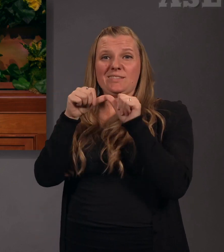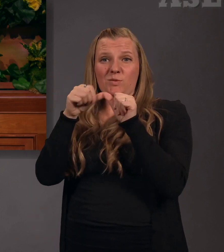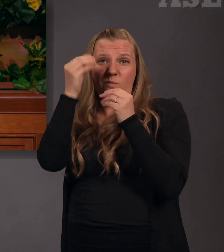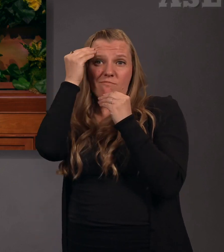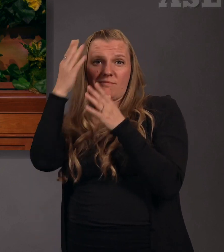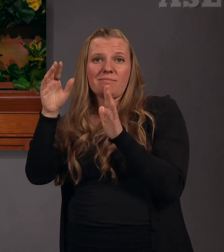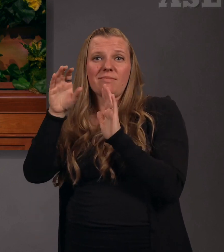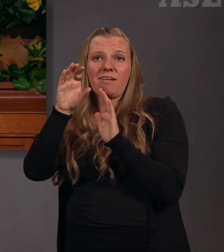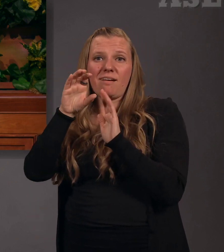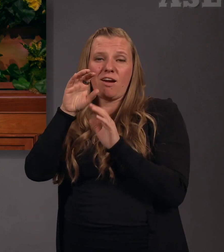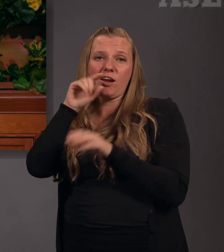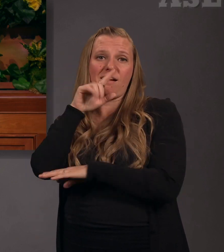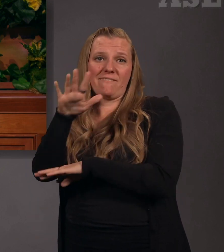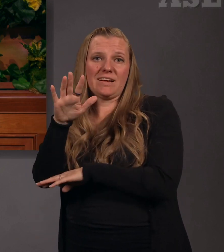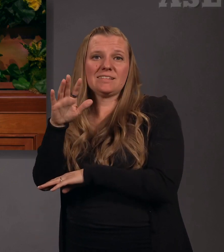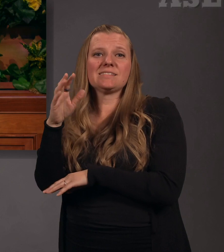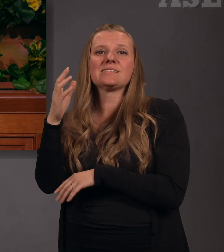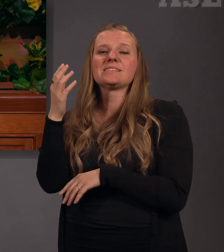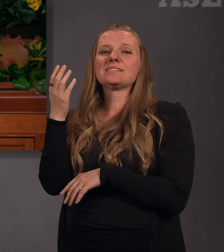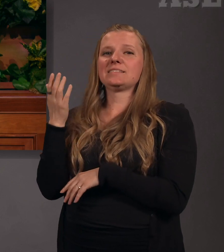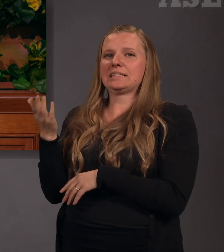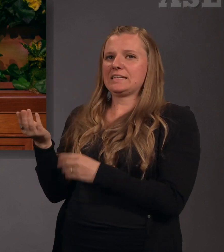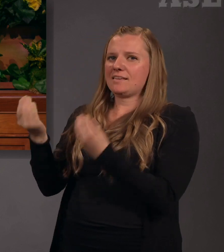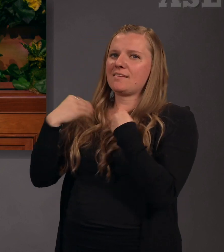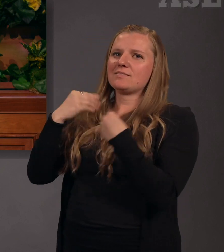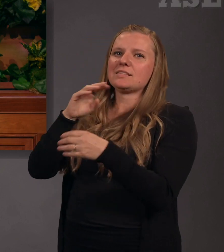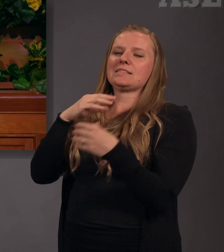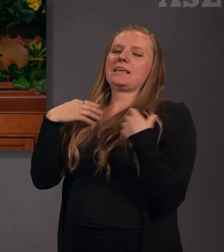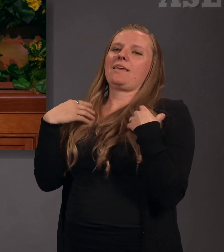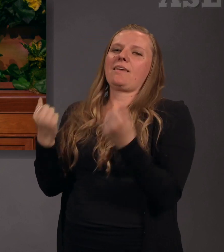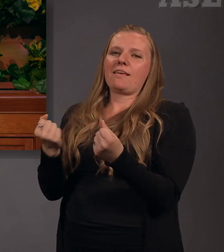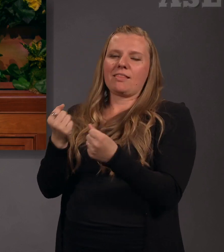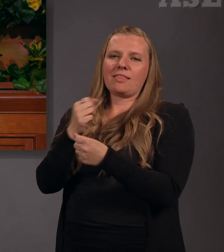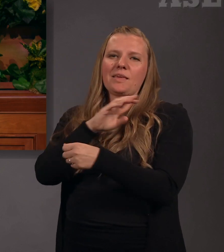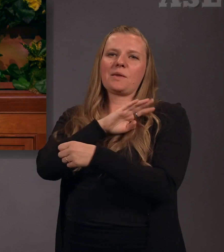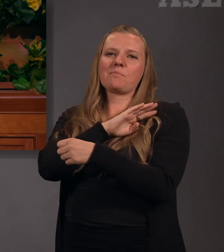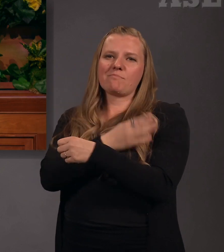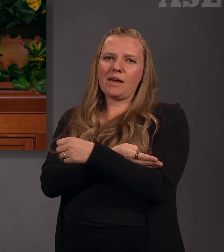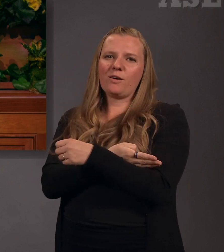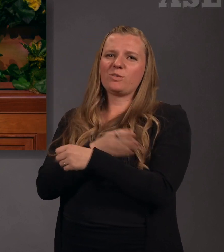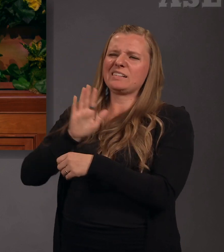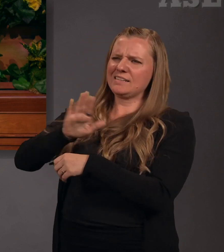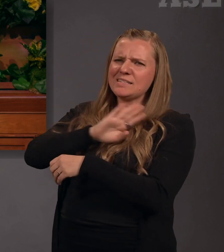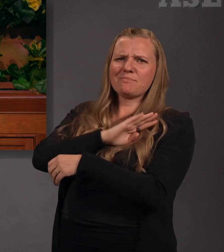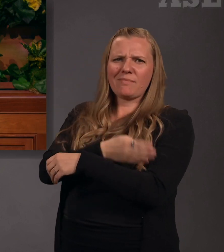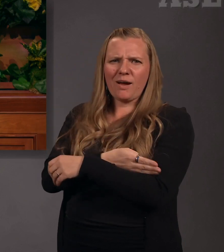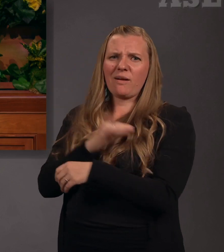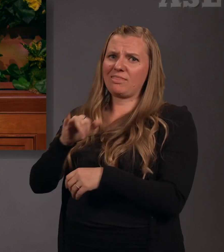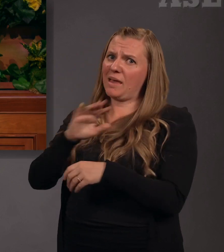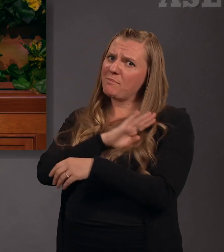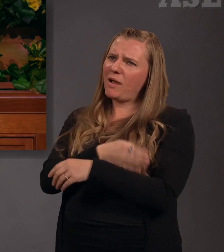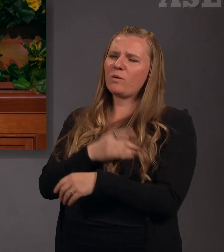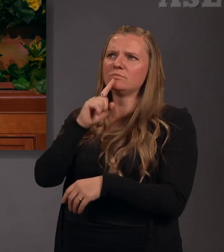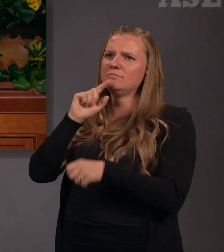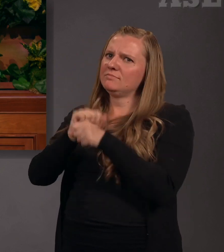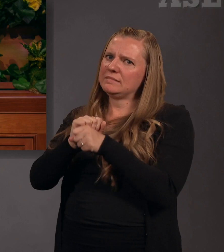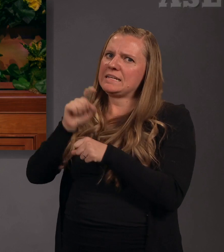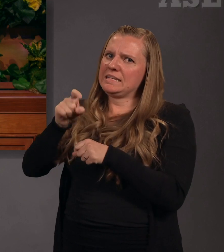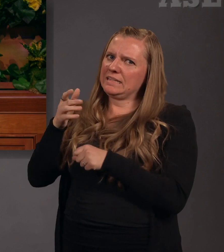He endows us with His healing, strengthening power. And, oh, how we will need His power in the days ahead.